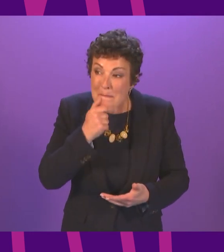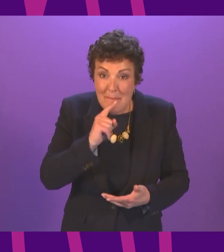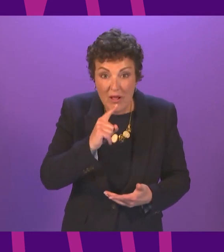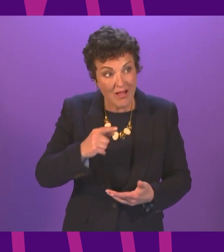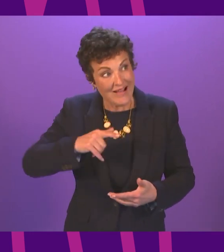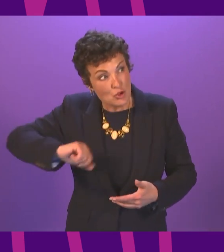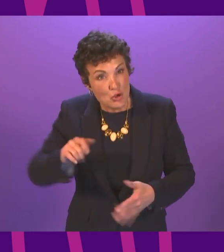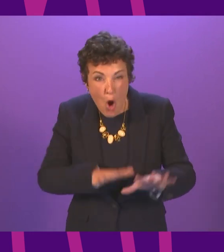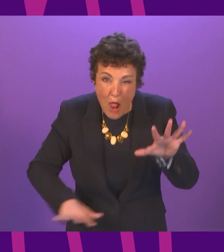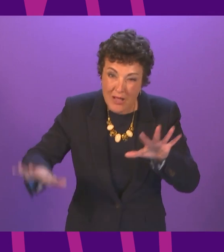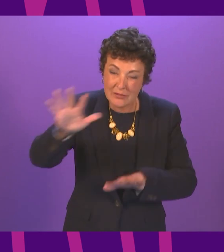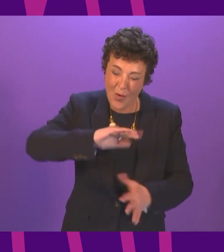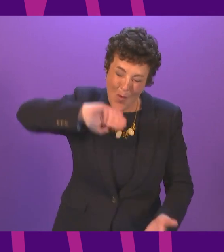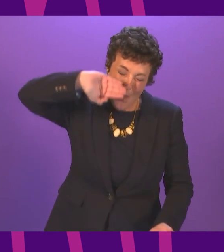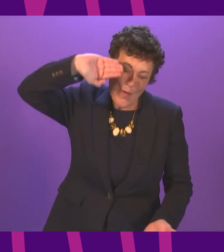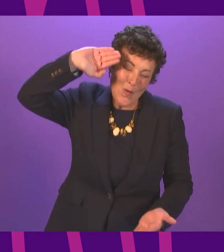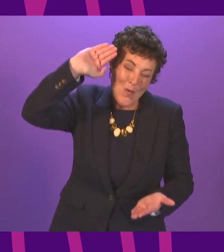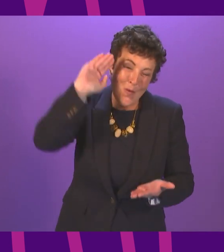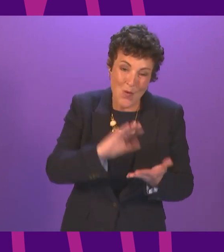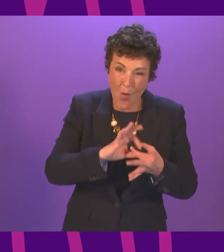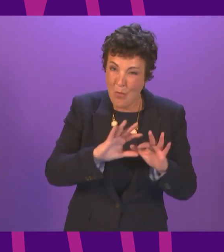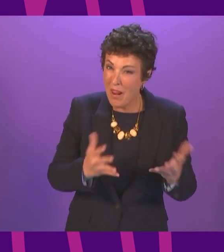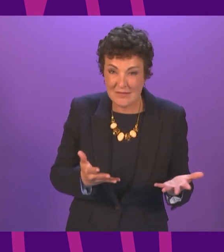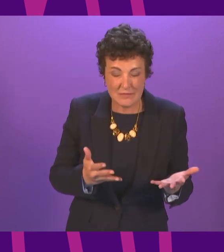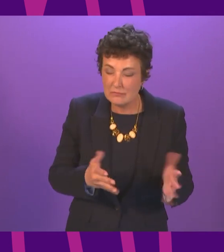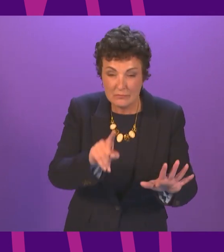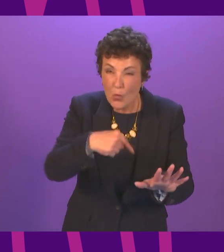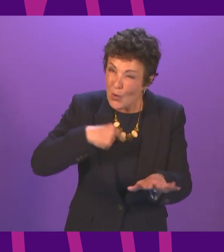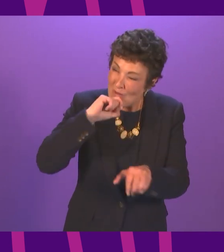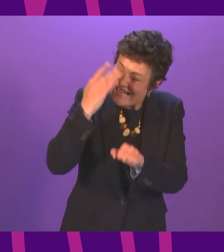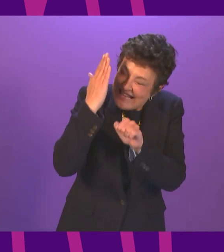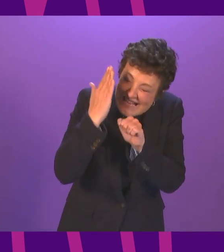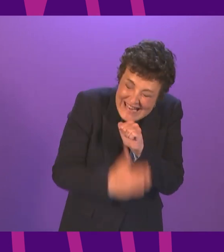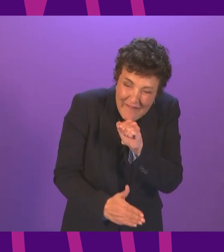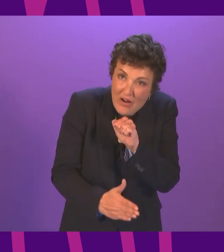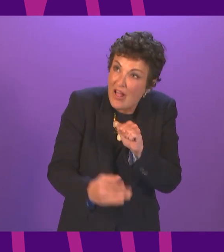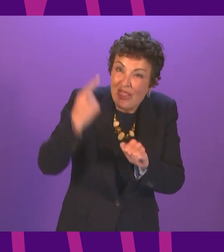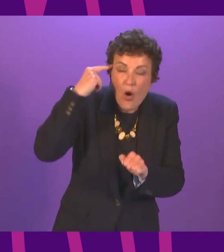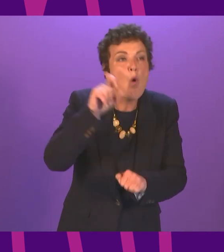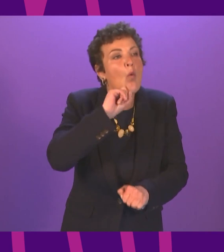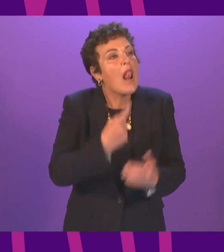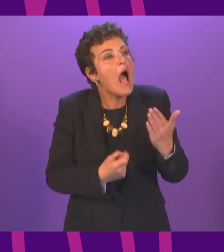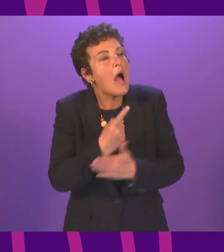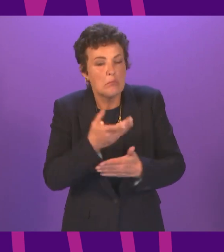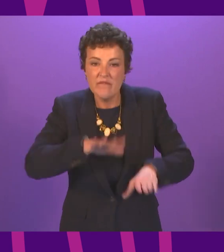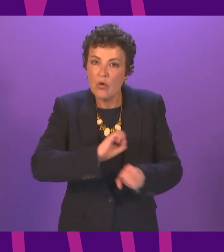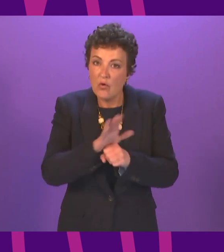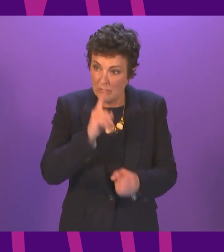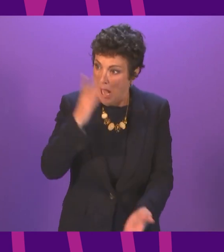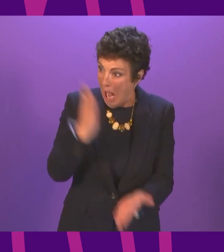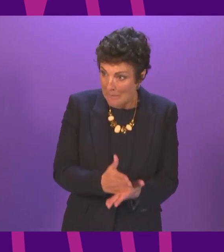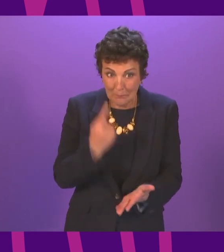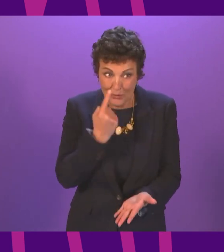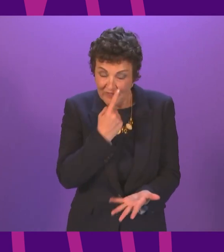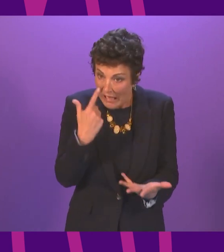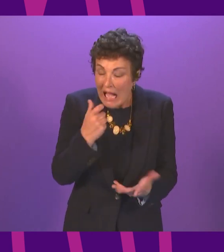rough in Scotland to a record low, a position that we would not have believed possible before the pandemic. I am